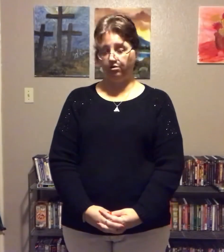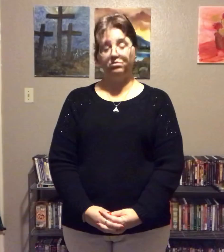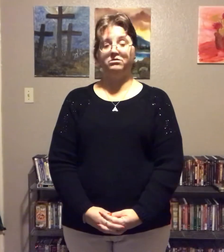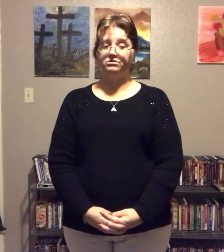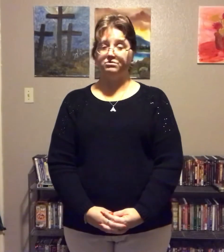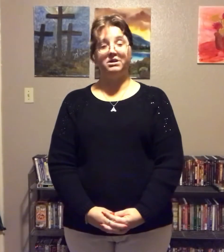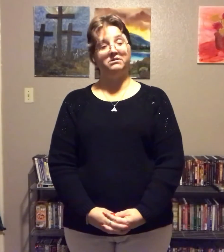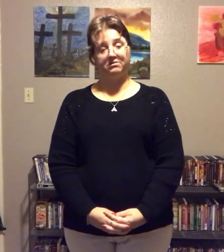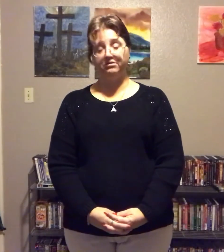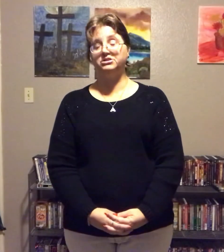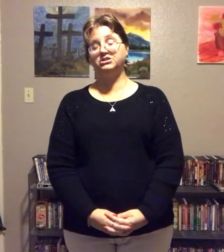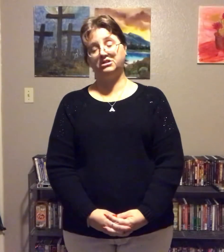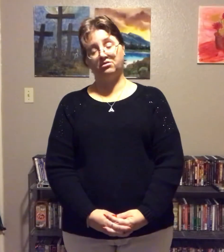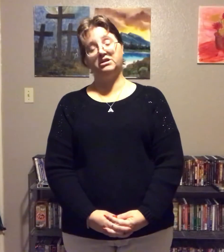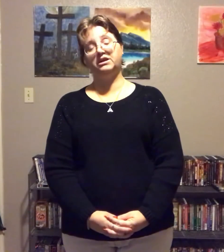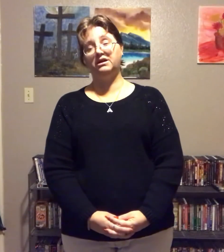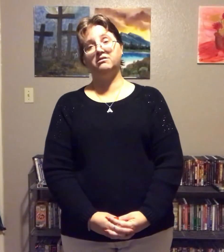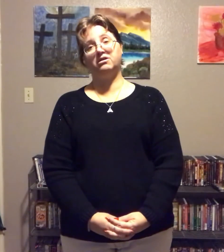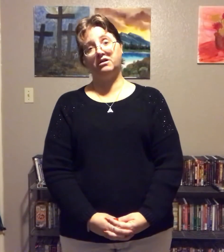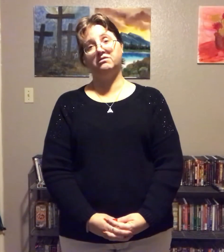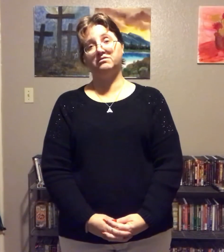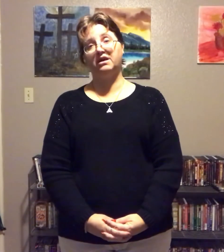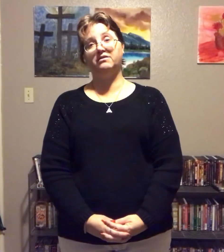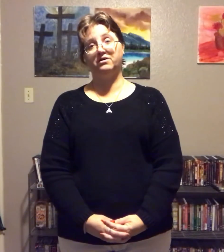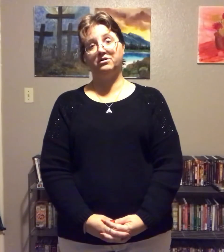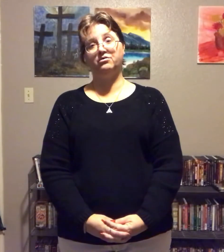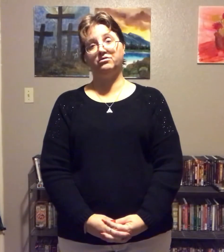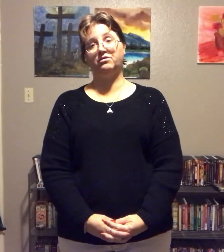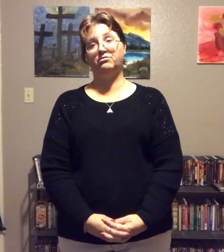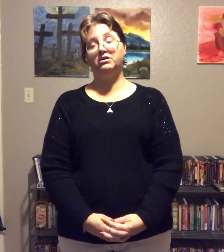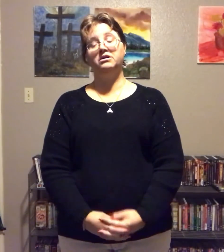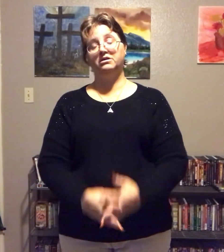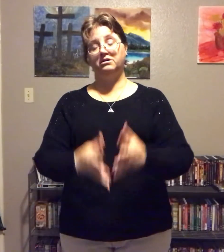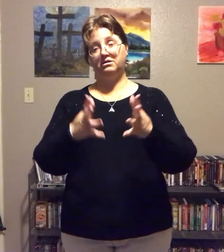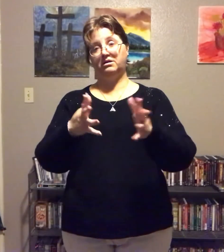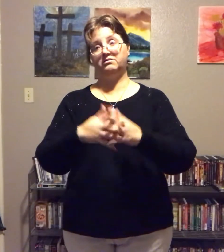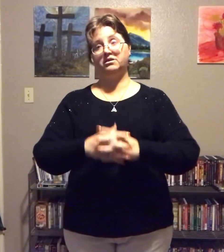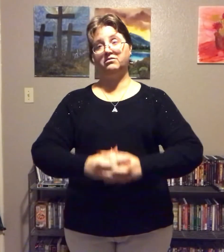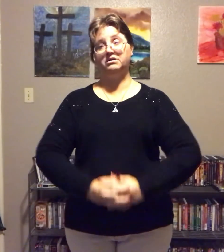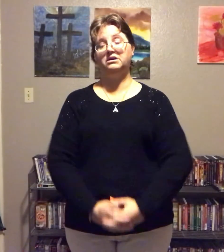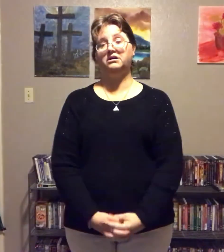you will lose weight as long as you're only eating inside of the hunger zone. That's a guarantee. That's